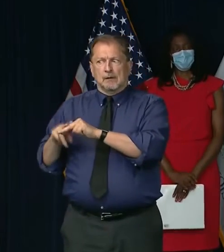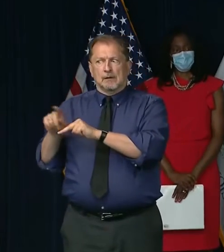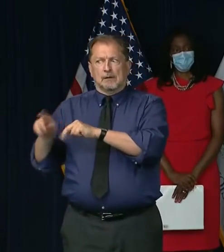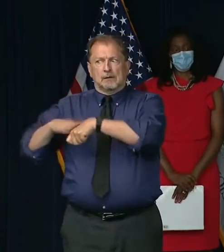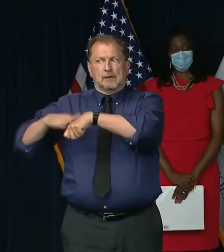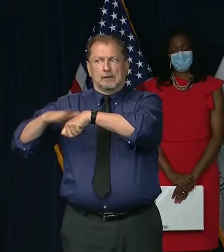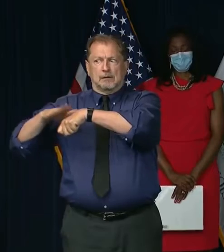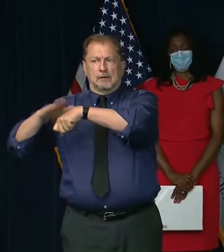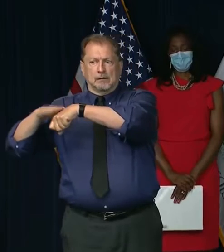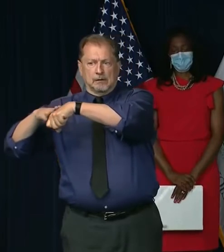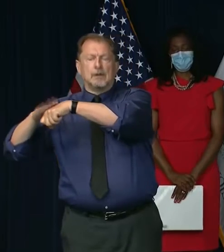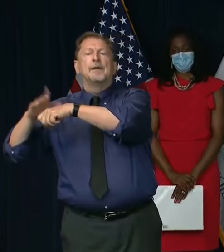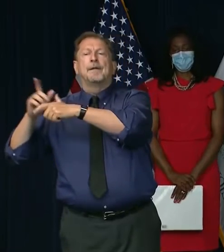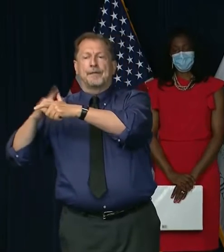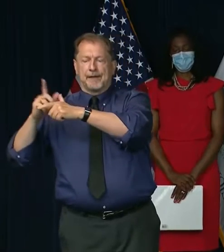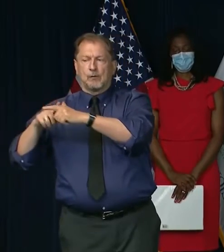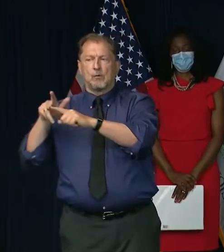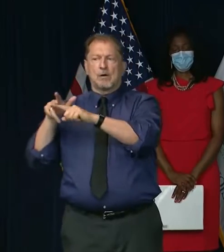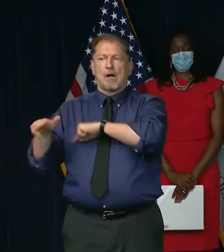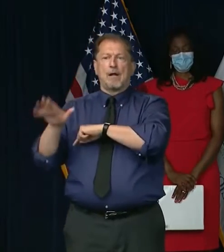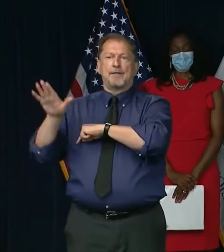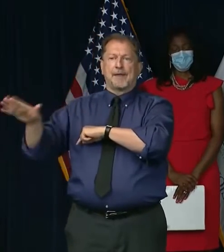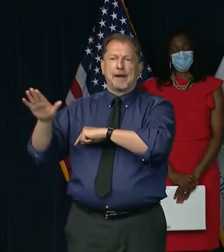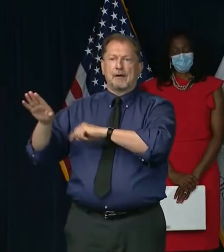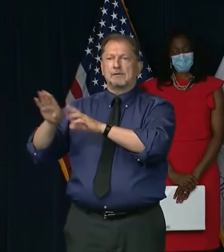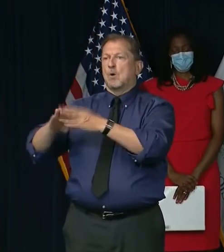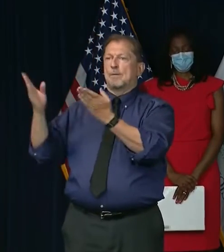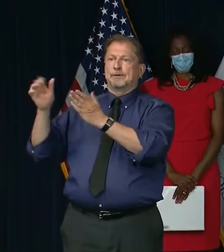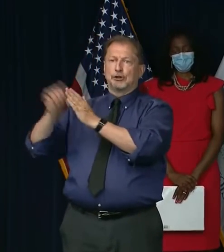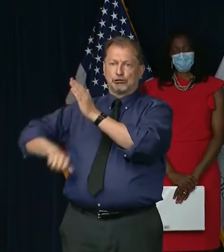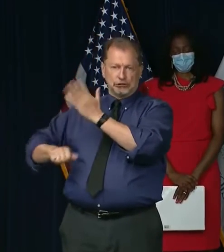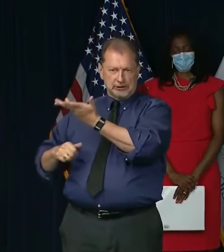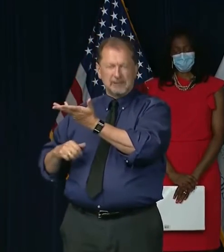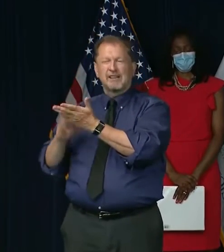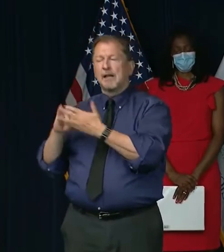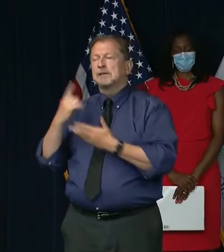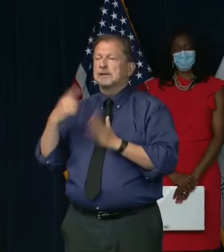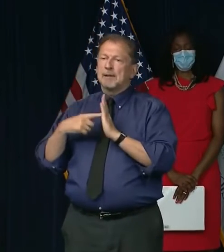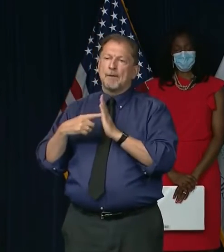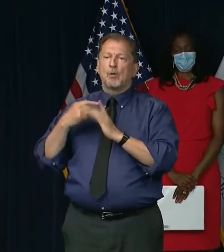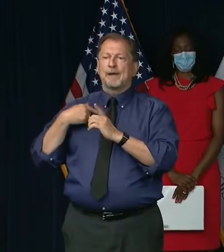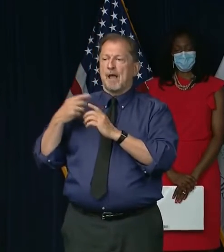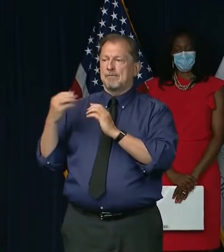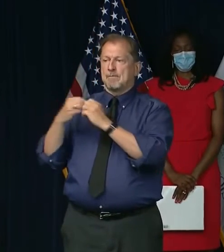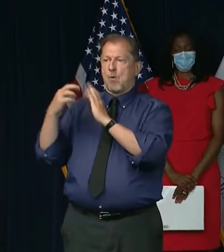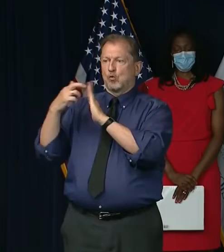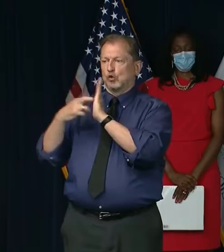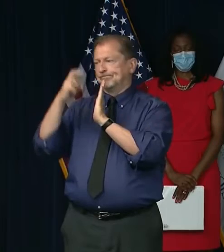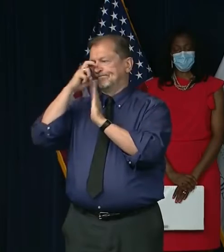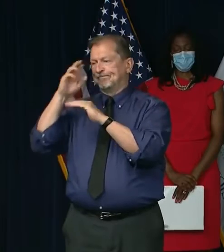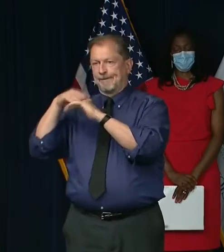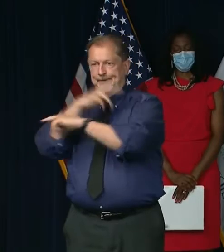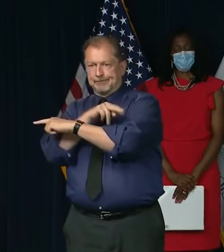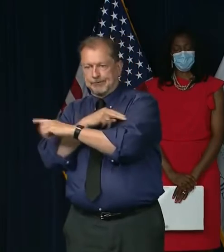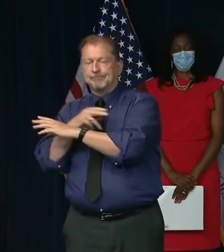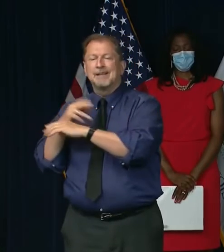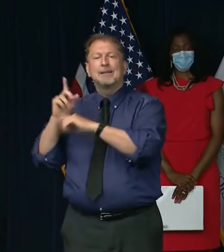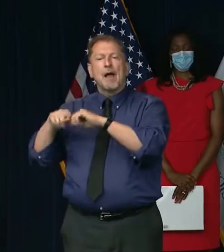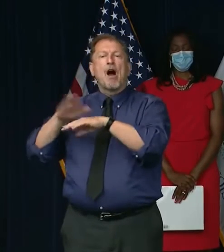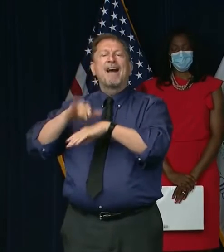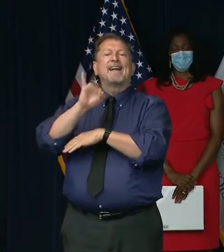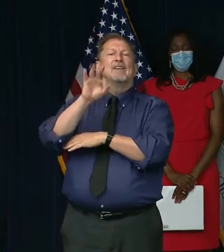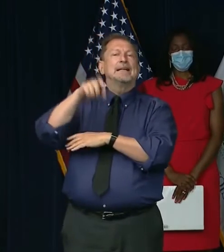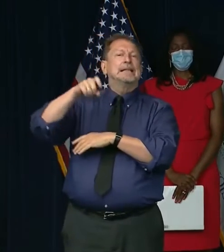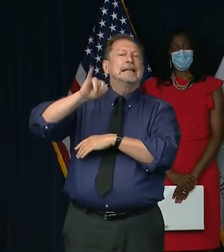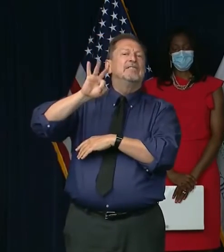we would cut back on elective surgeries. That's one example of a change that we could make. But, you know, we're taking